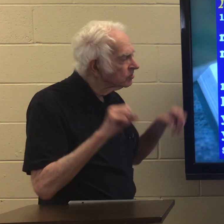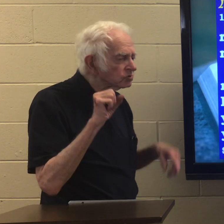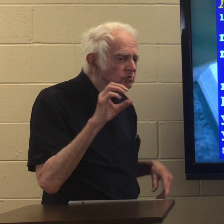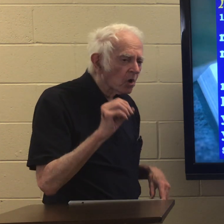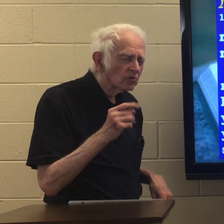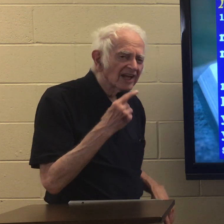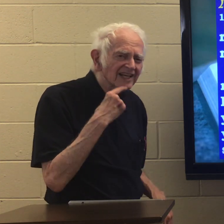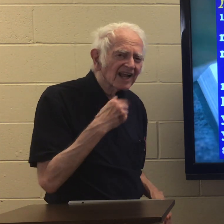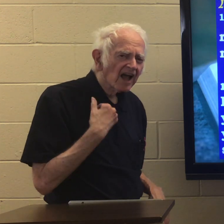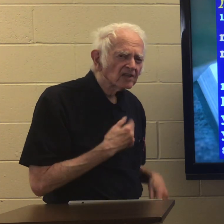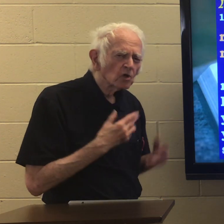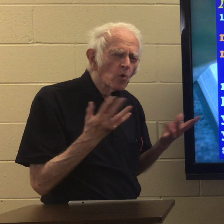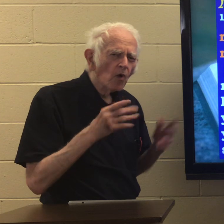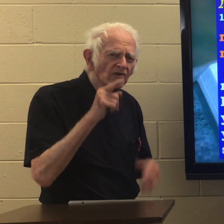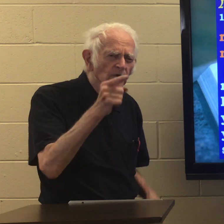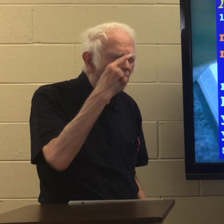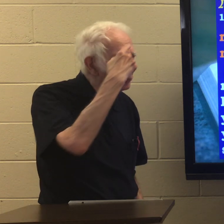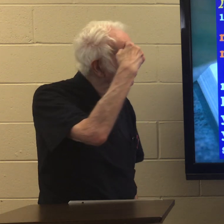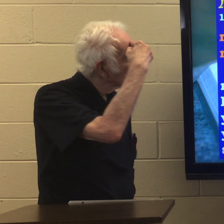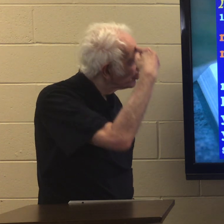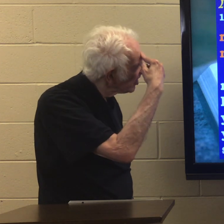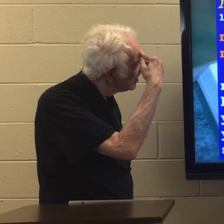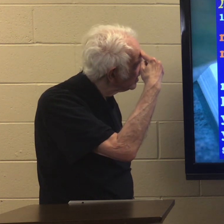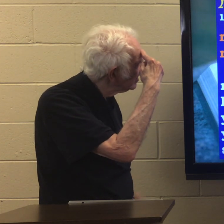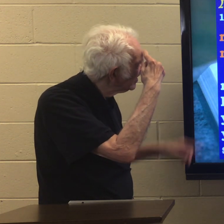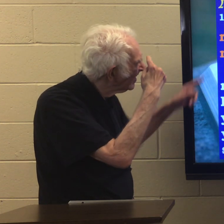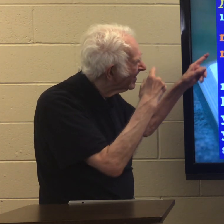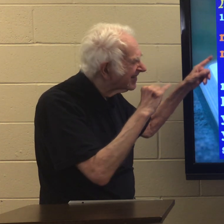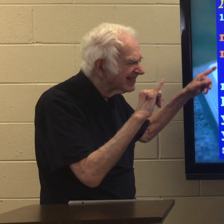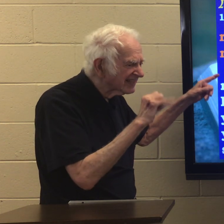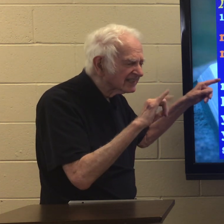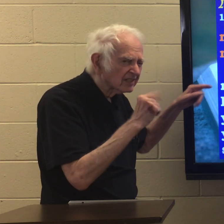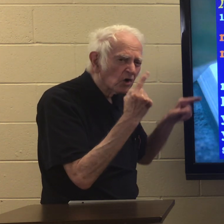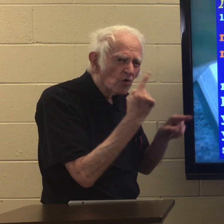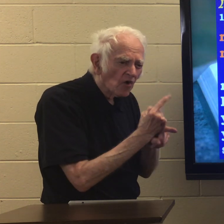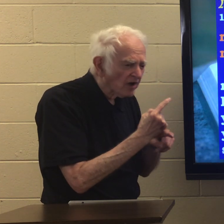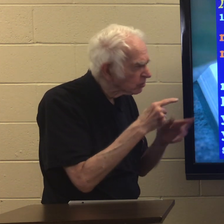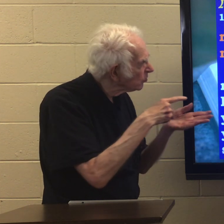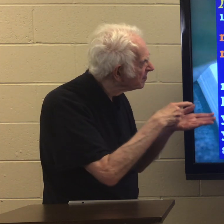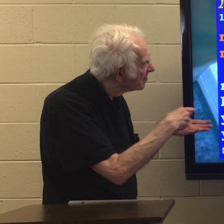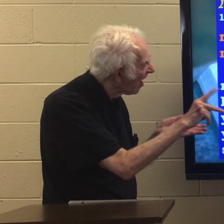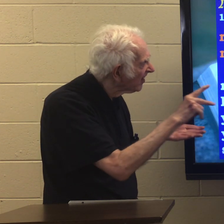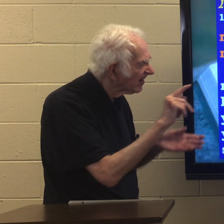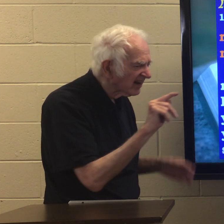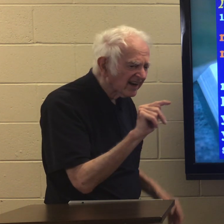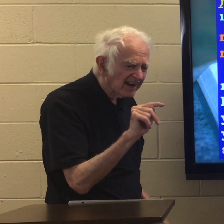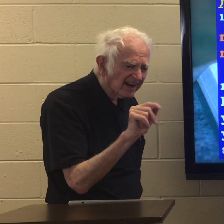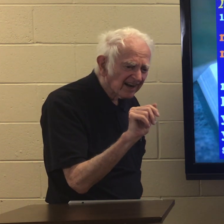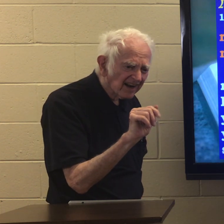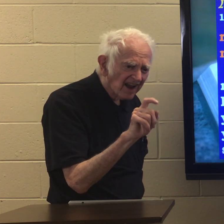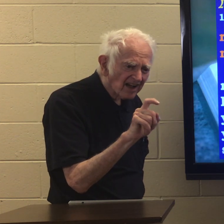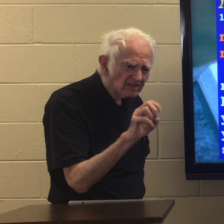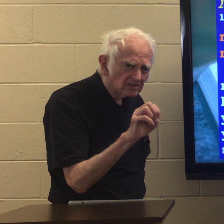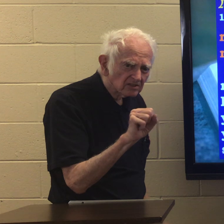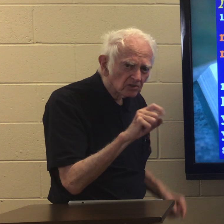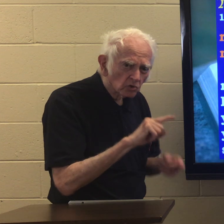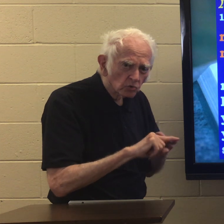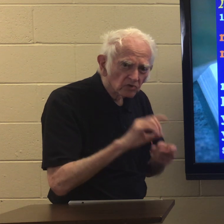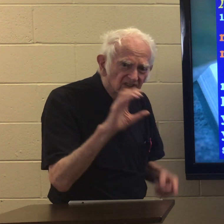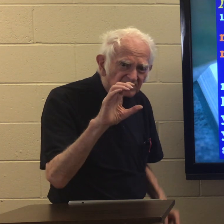So, tell us what you think. Is it right to pay taxes to Caesar?